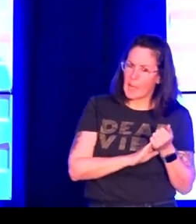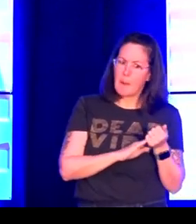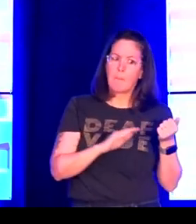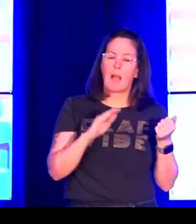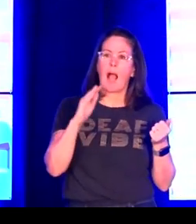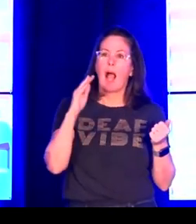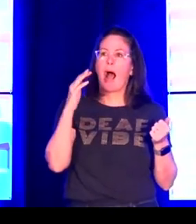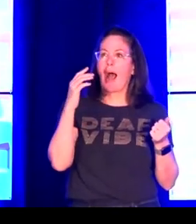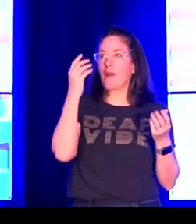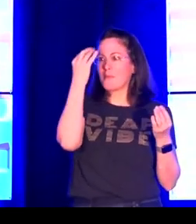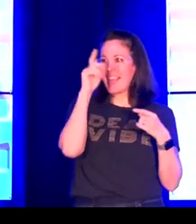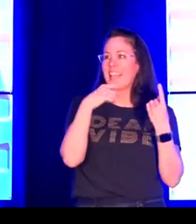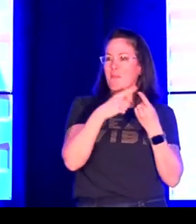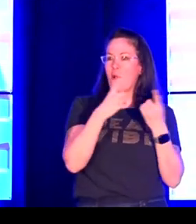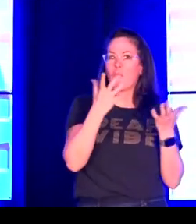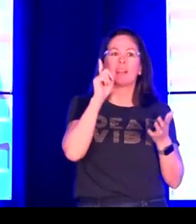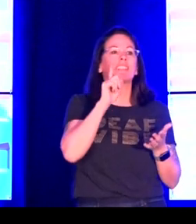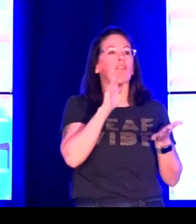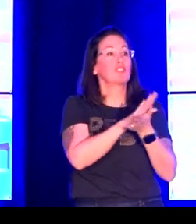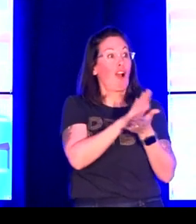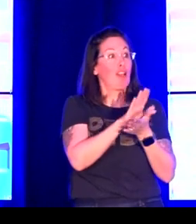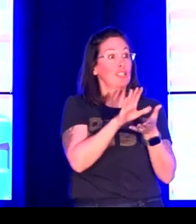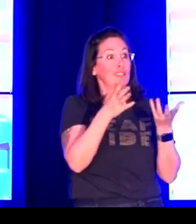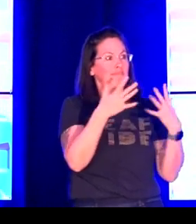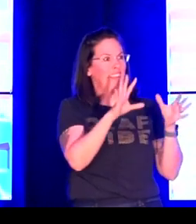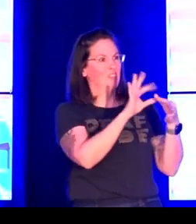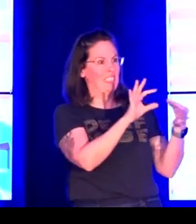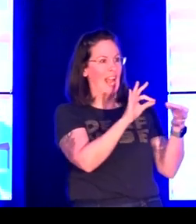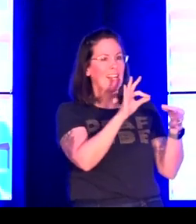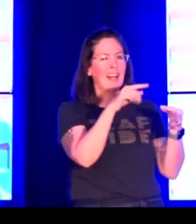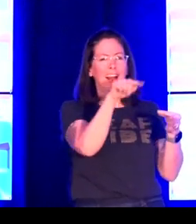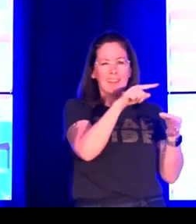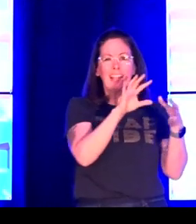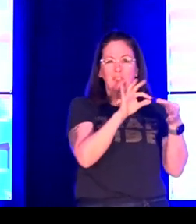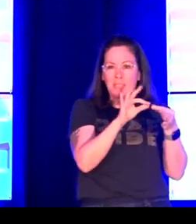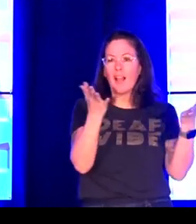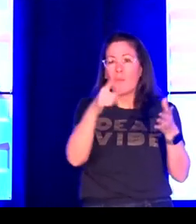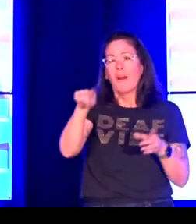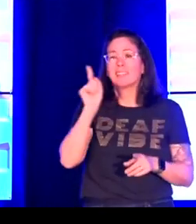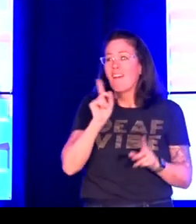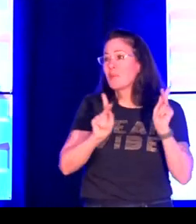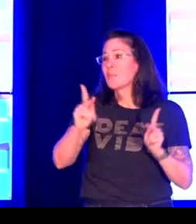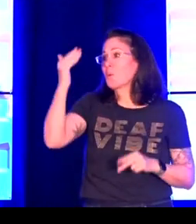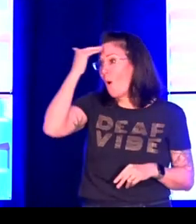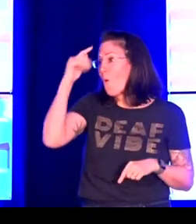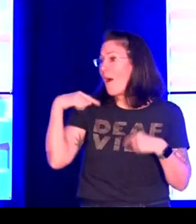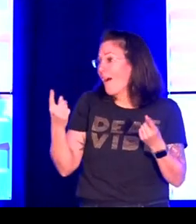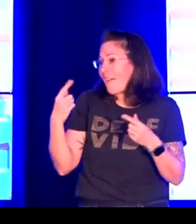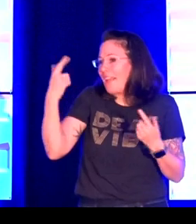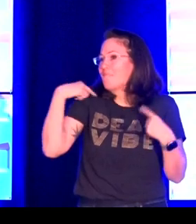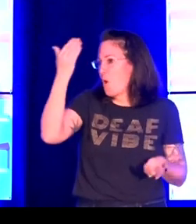I hope to have as I'm certain many of you in the room do as well so given what we know deaf scholars have said